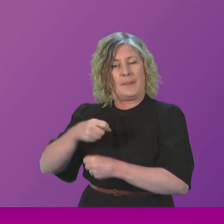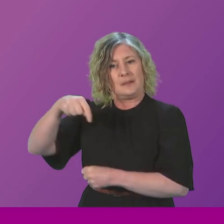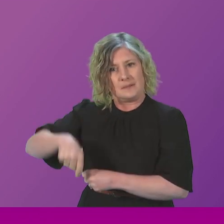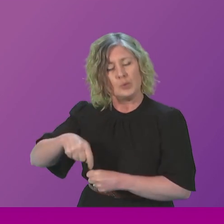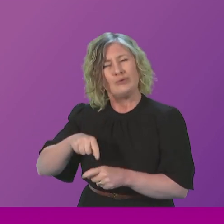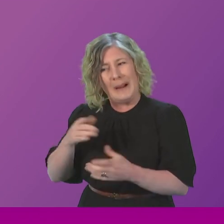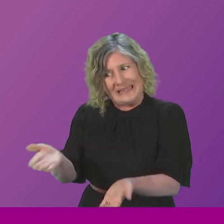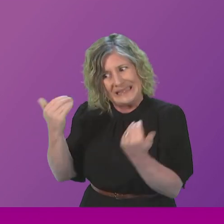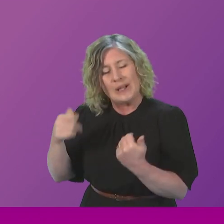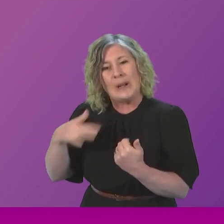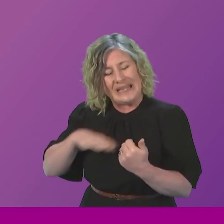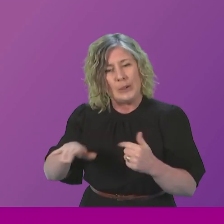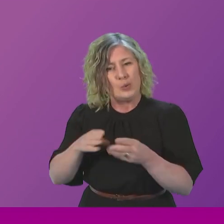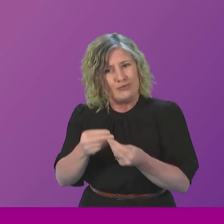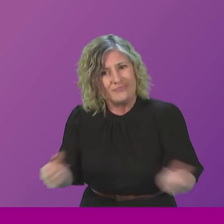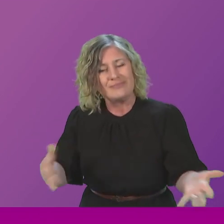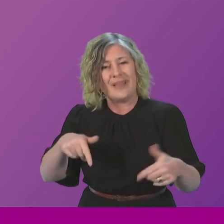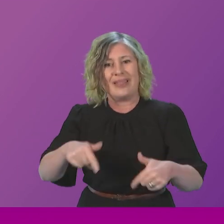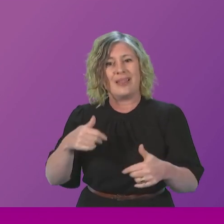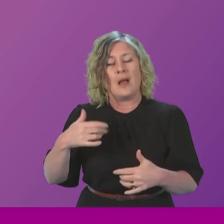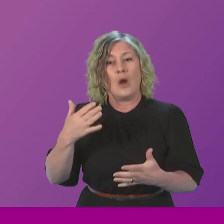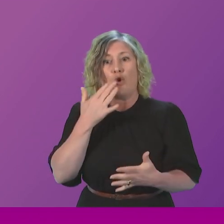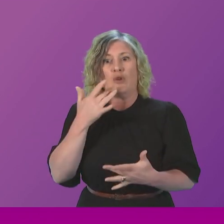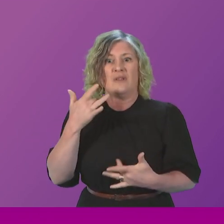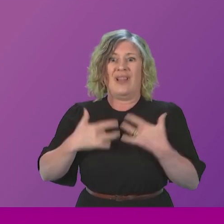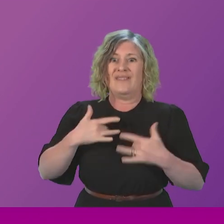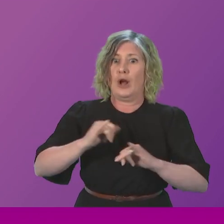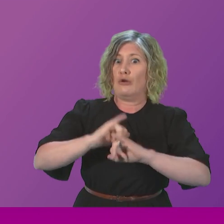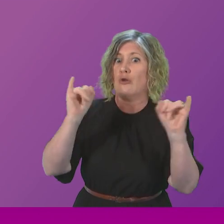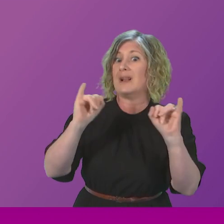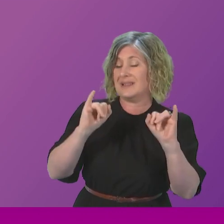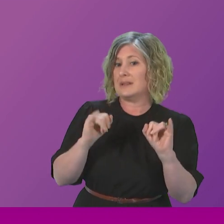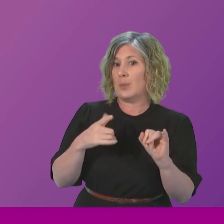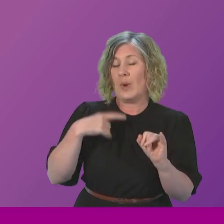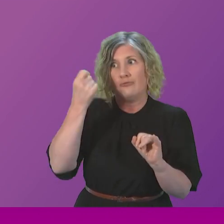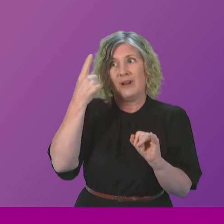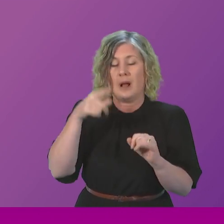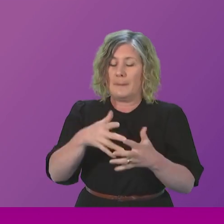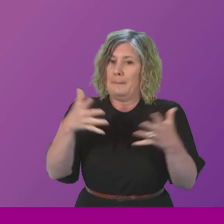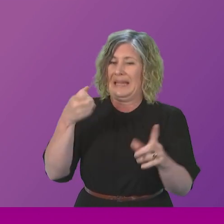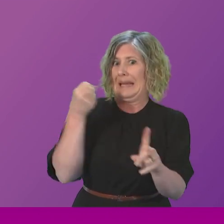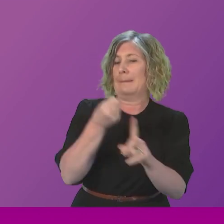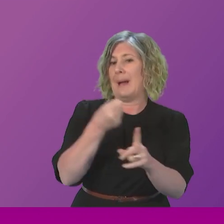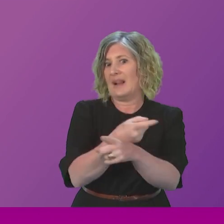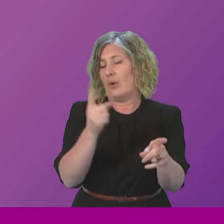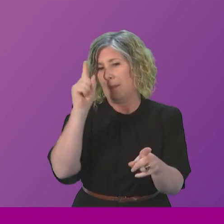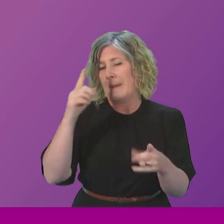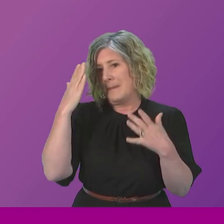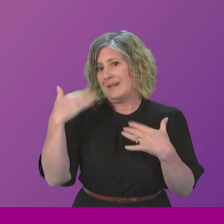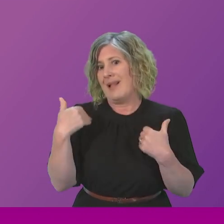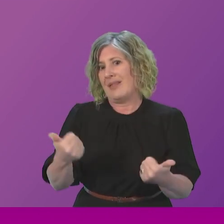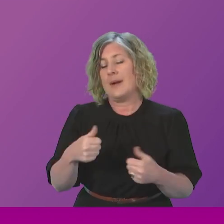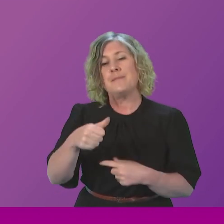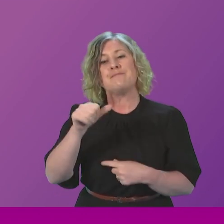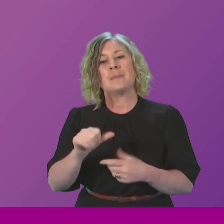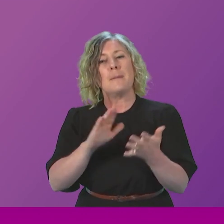to tackle this cost of living crisis because of the serious impact it is having on mental health of the population. Miles